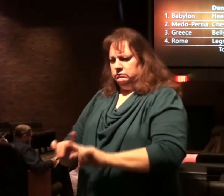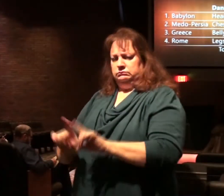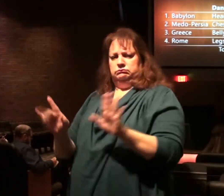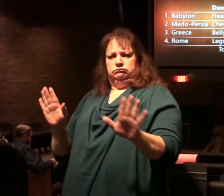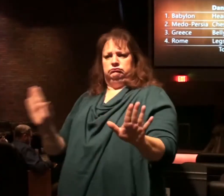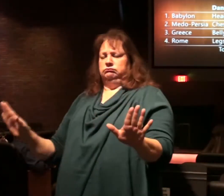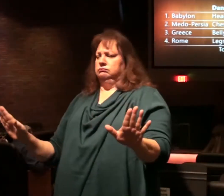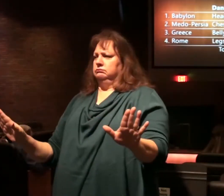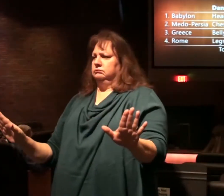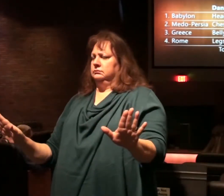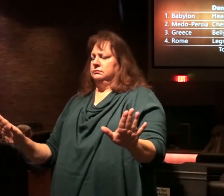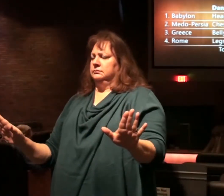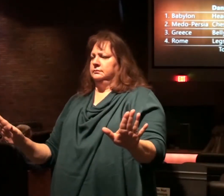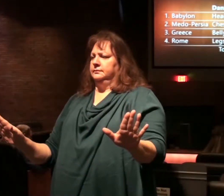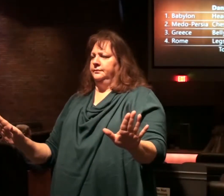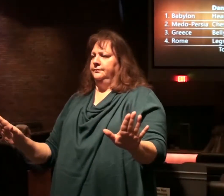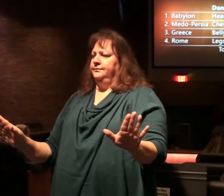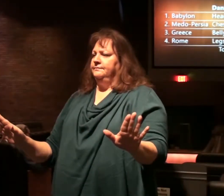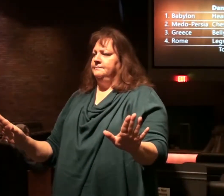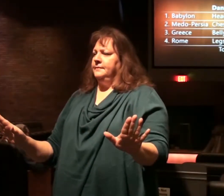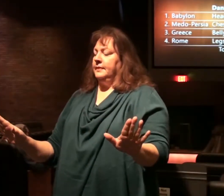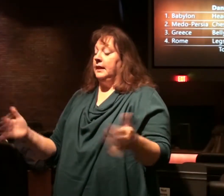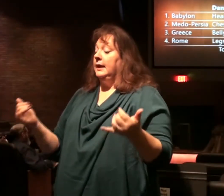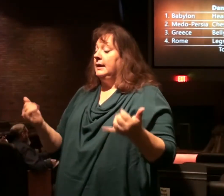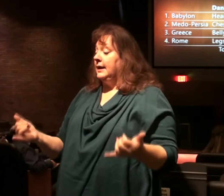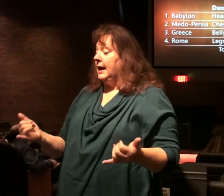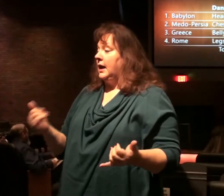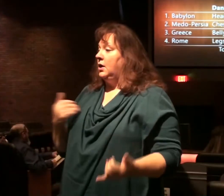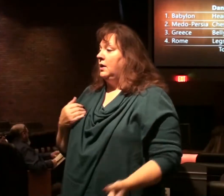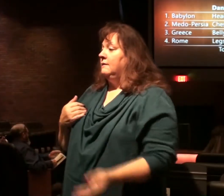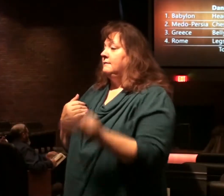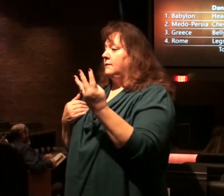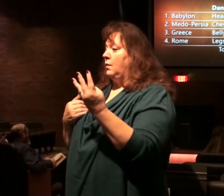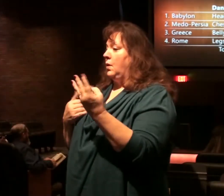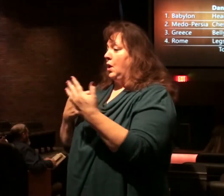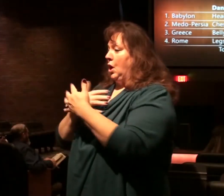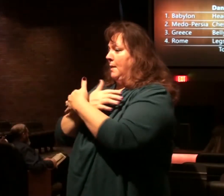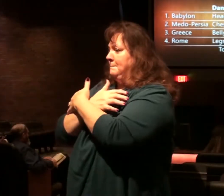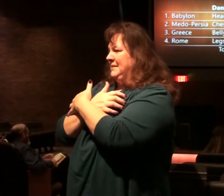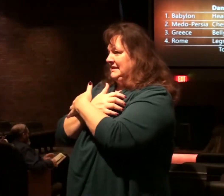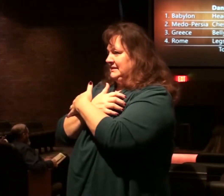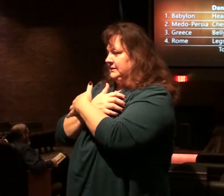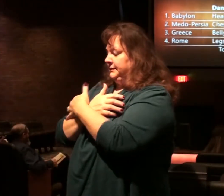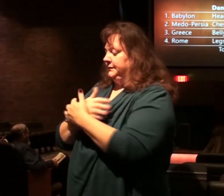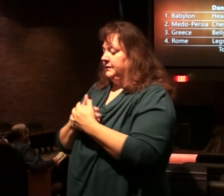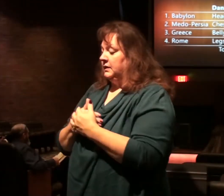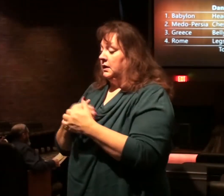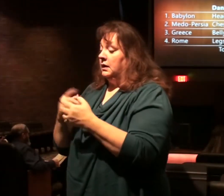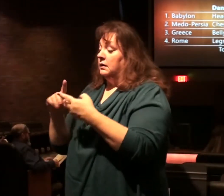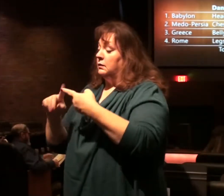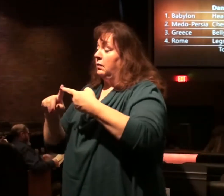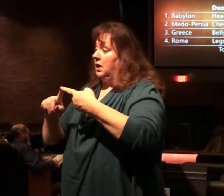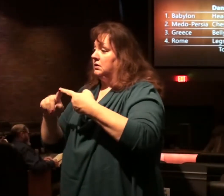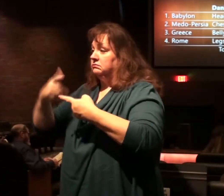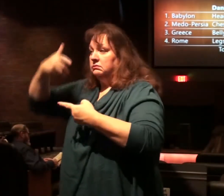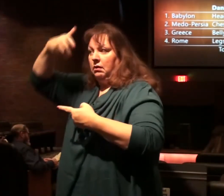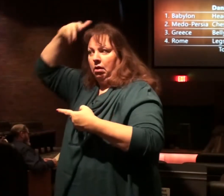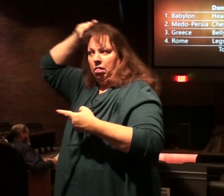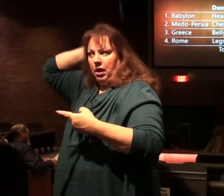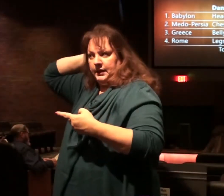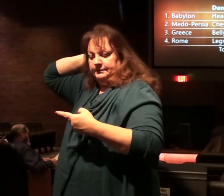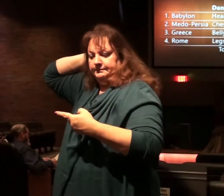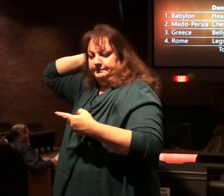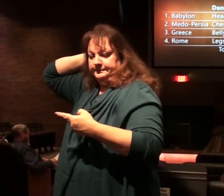that metal image. Now we have four beasts. The first is like a lion,